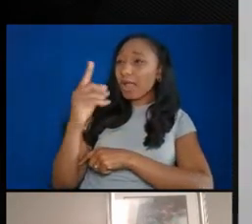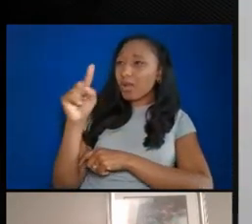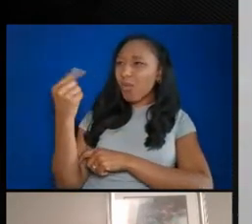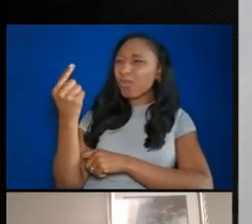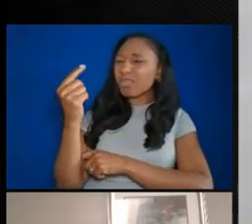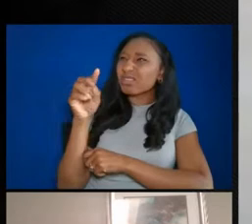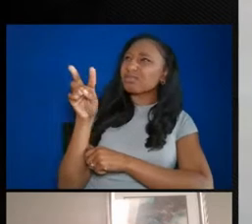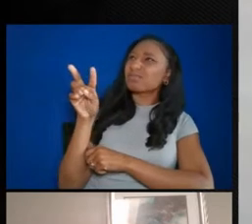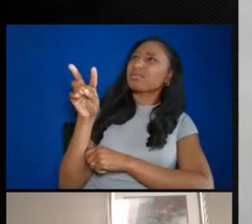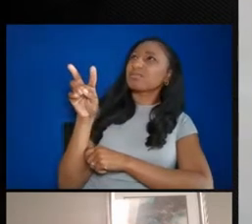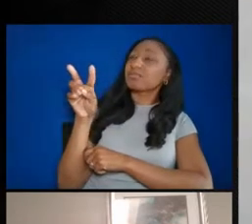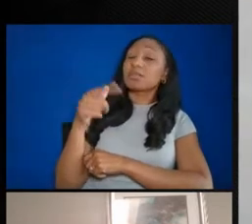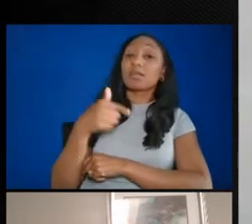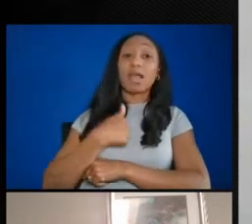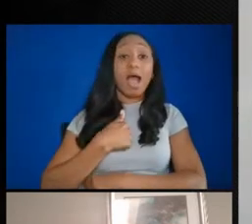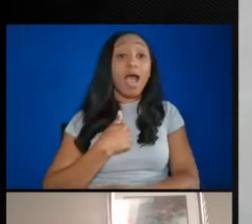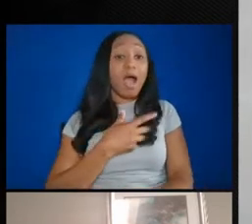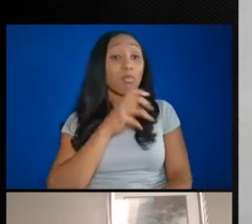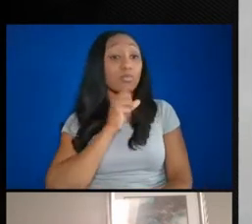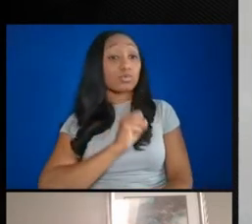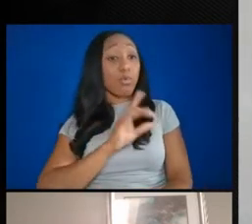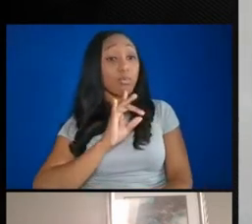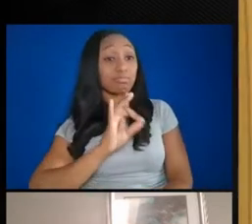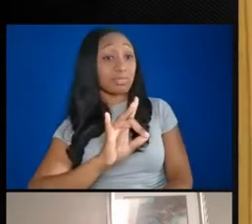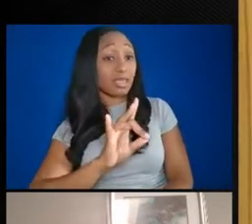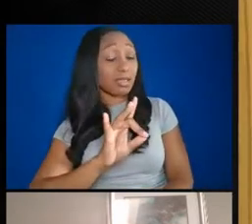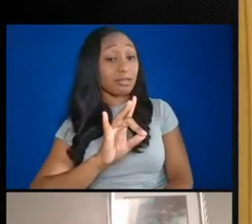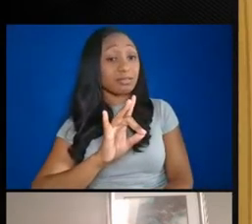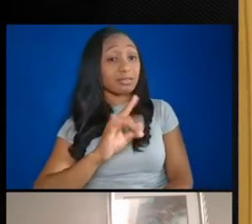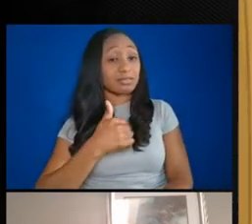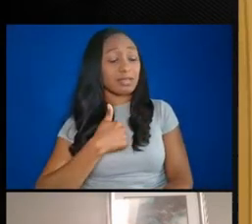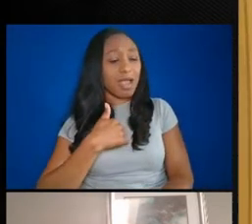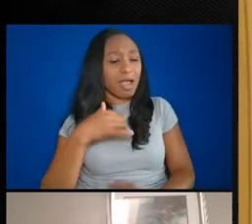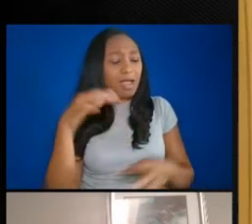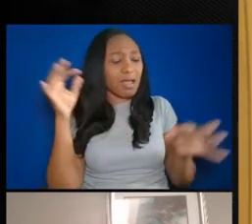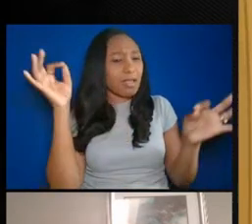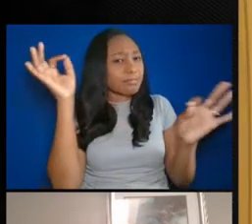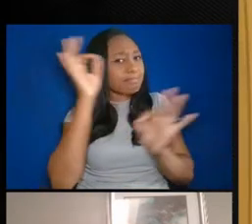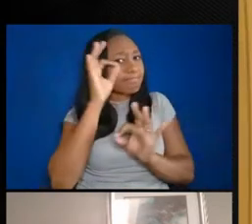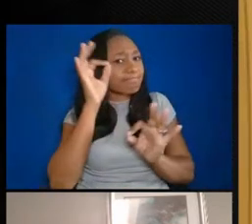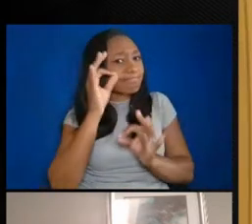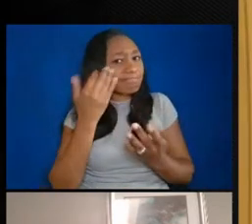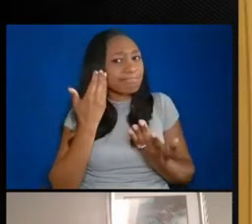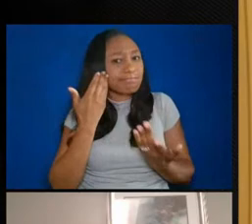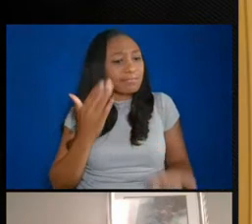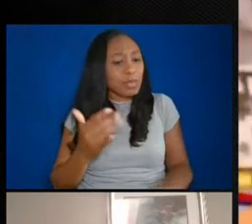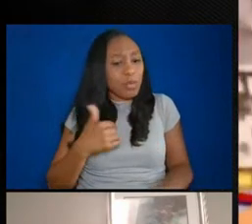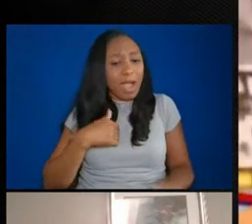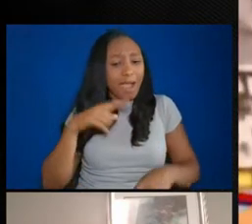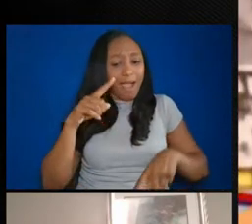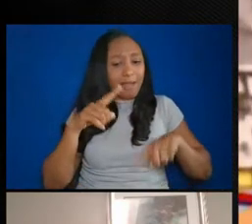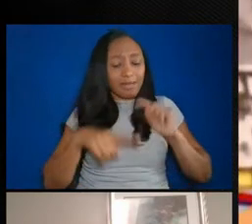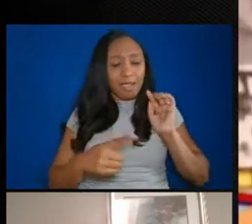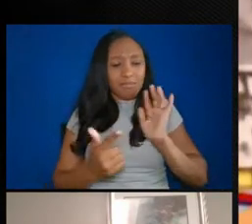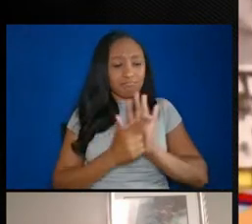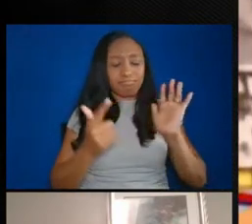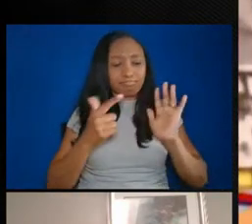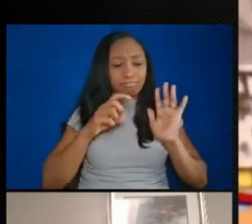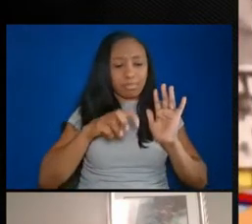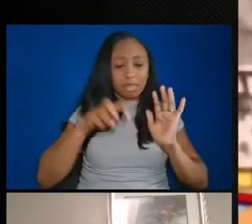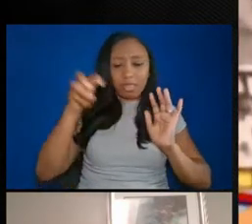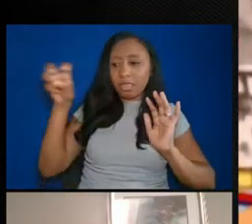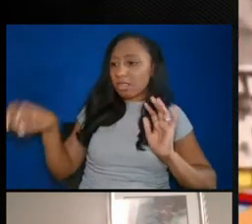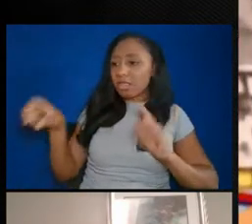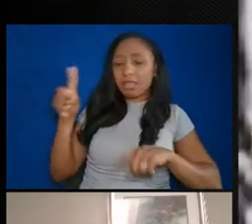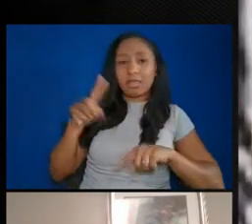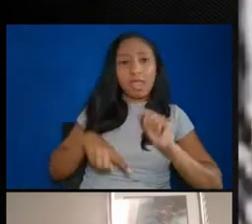old. I didn't know that I couldn't go to these other places. There was a recent